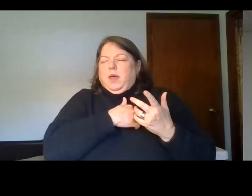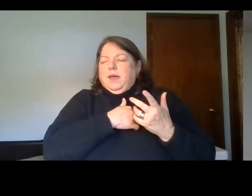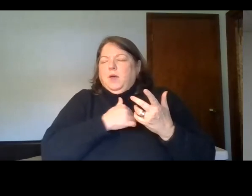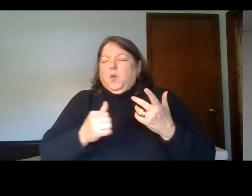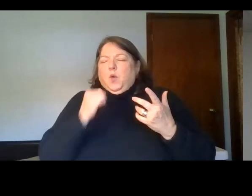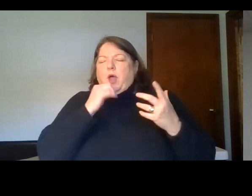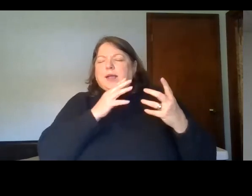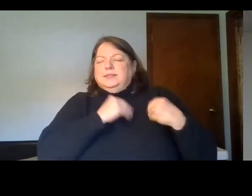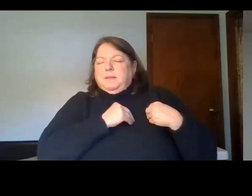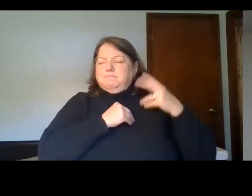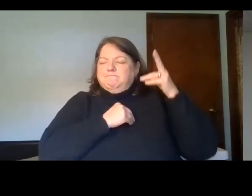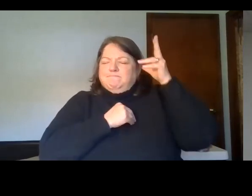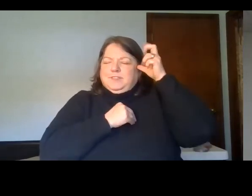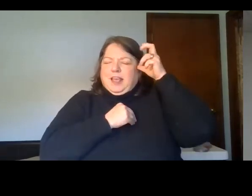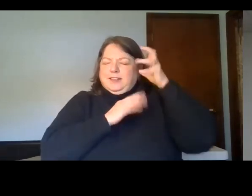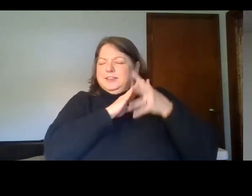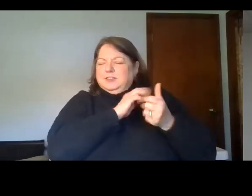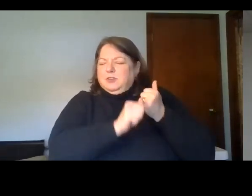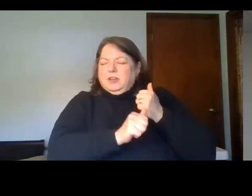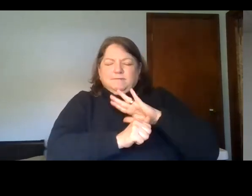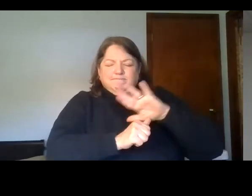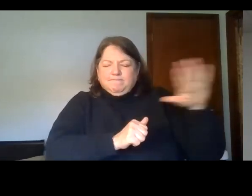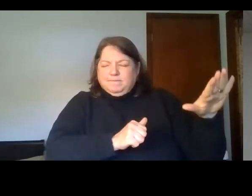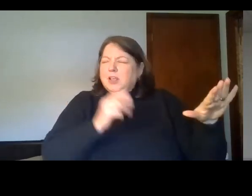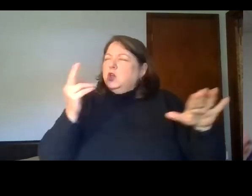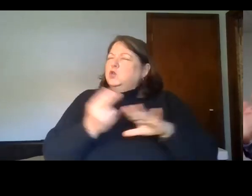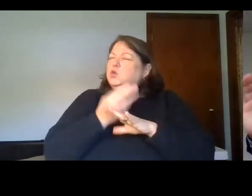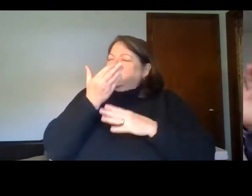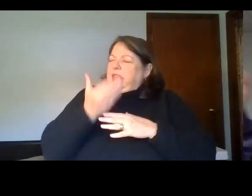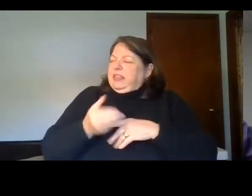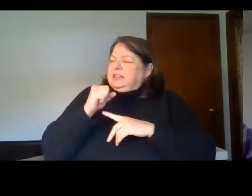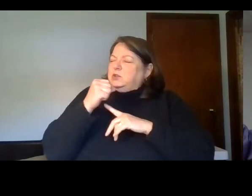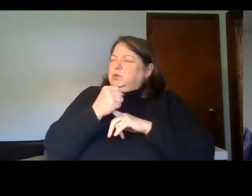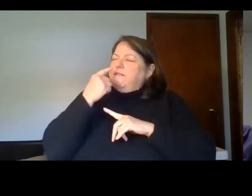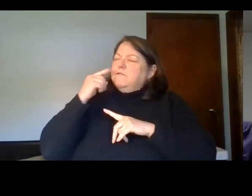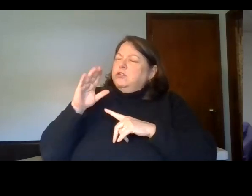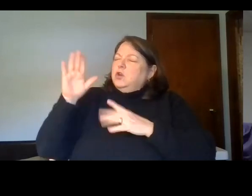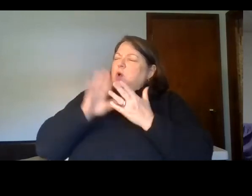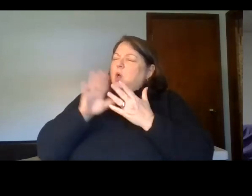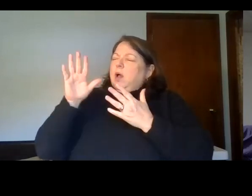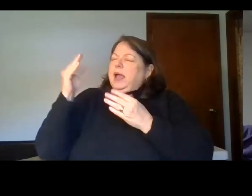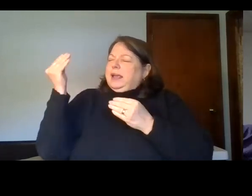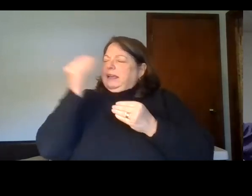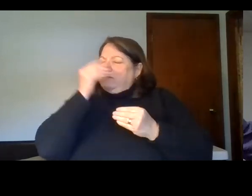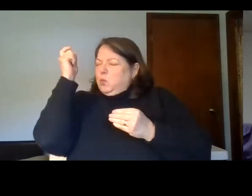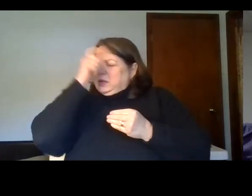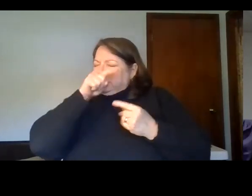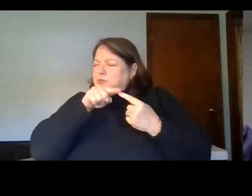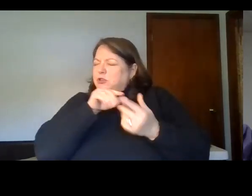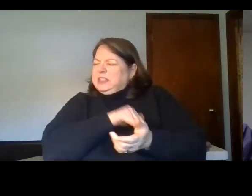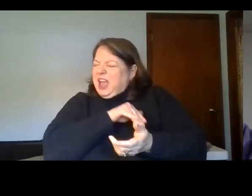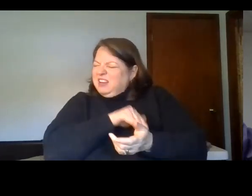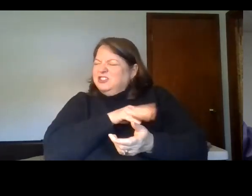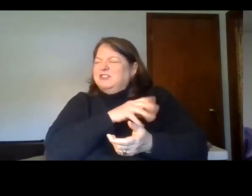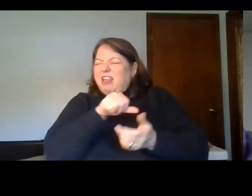You are working. You're using this for your glory. We do pray that you would give wisdom to our medical experts according to your will. And we know